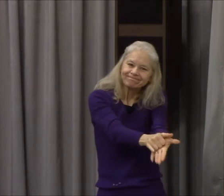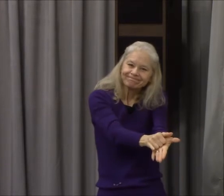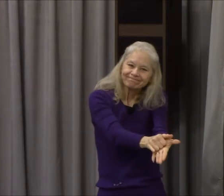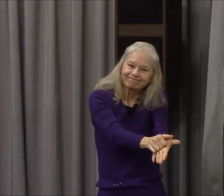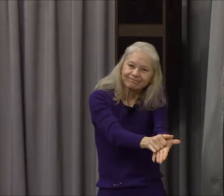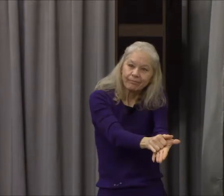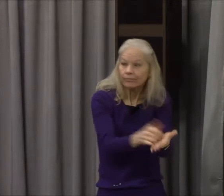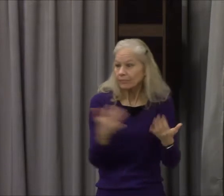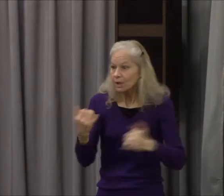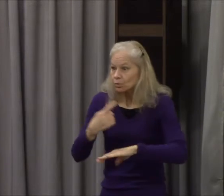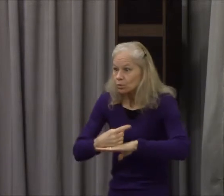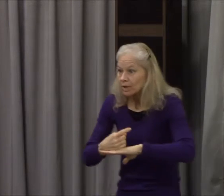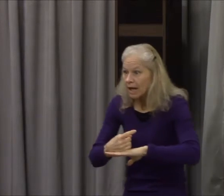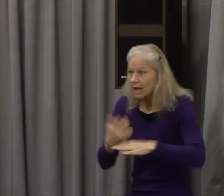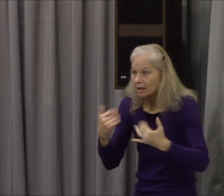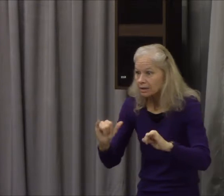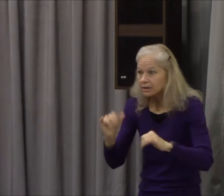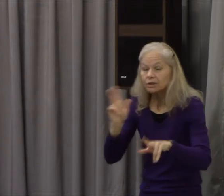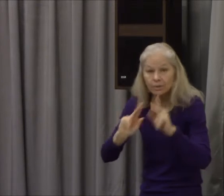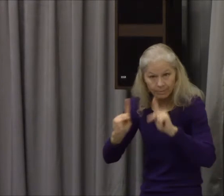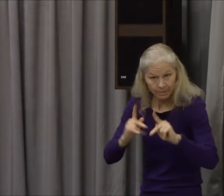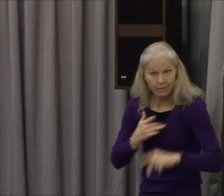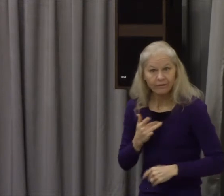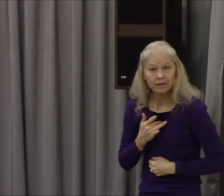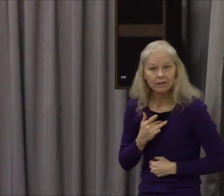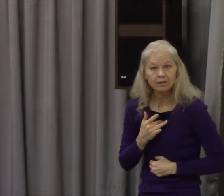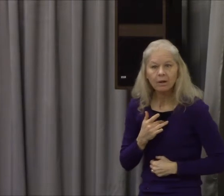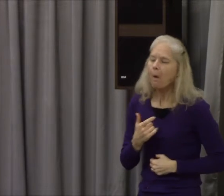you believe I'm going to make that the issue